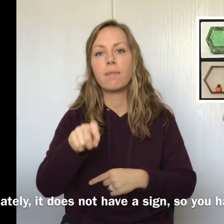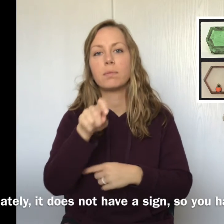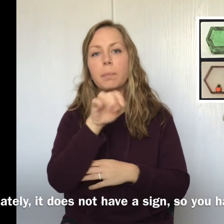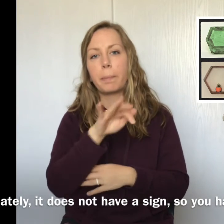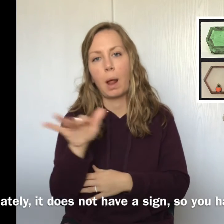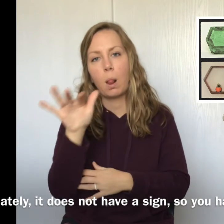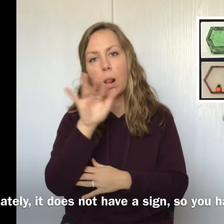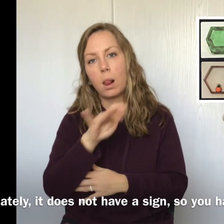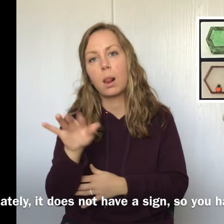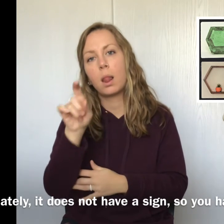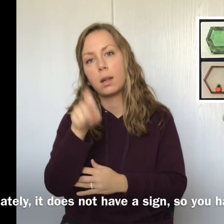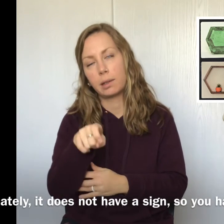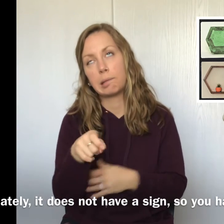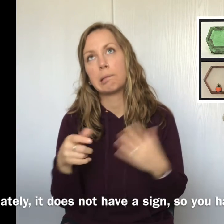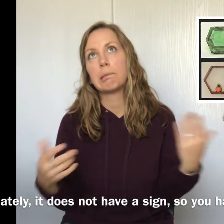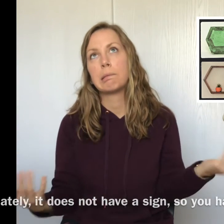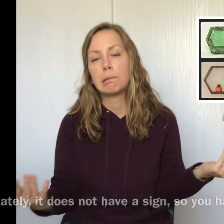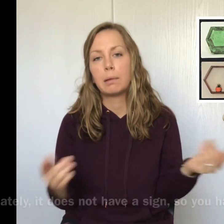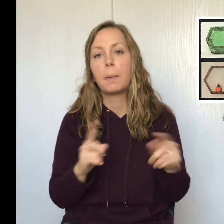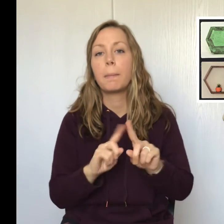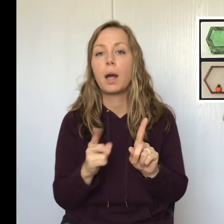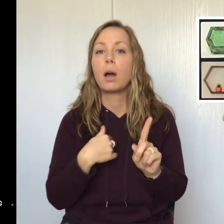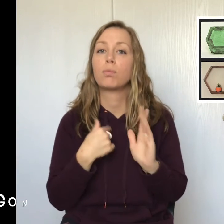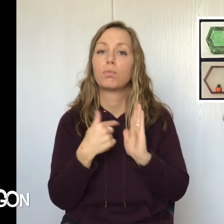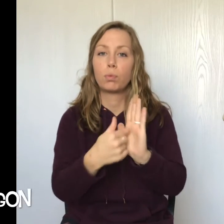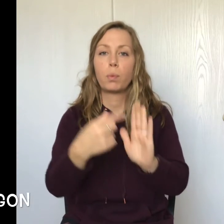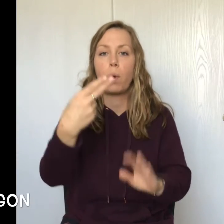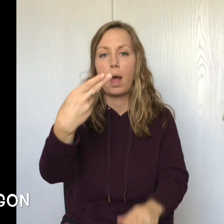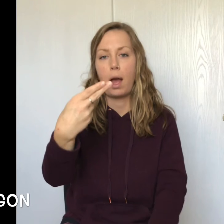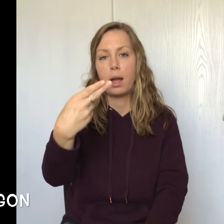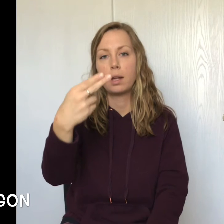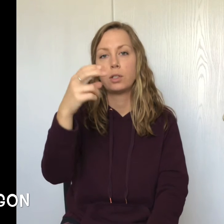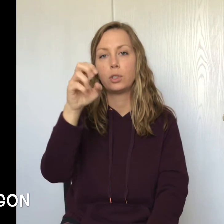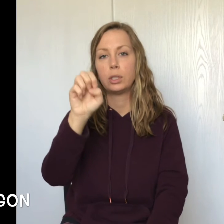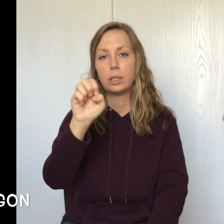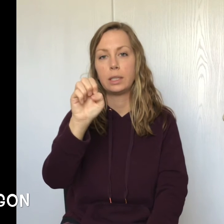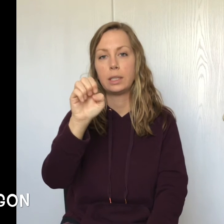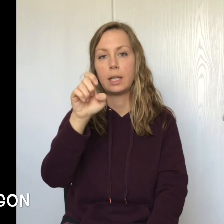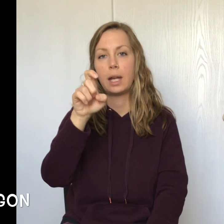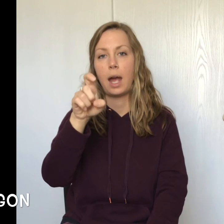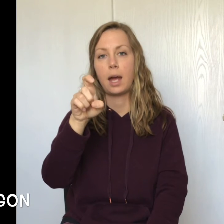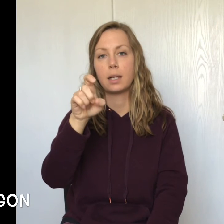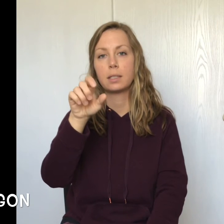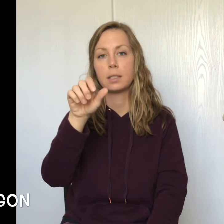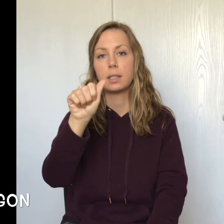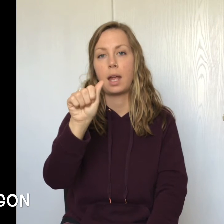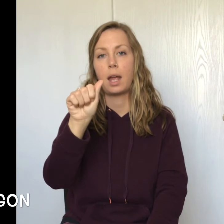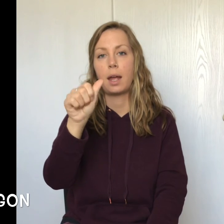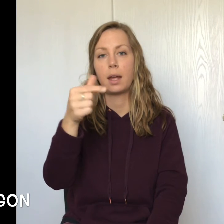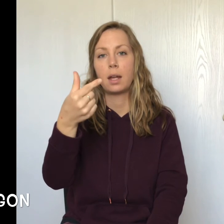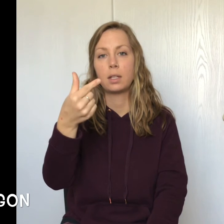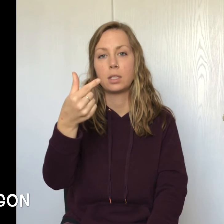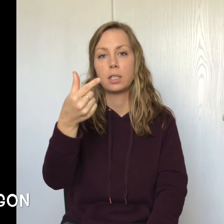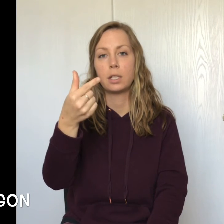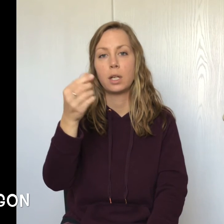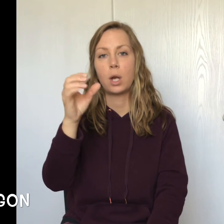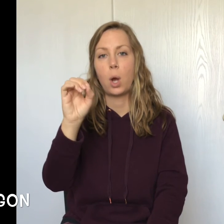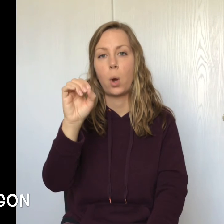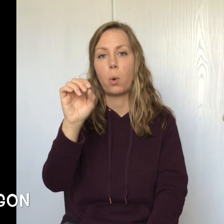so you have to fingerspell it, but I'll show you how it's spelled. H-E-X-A-G-O